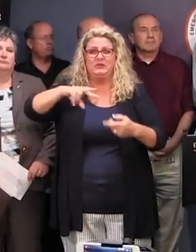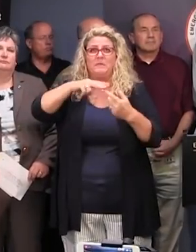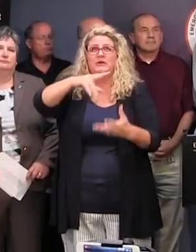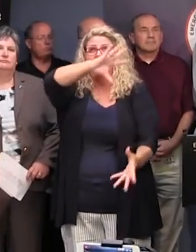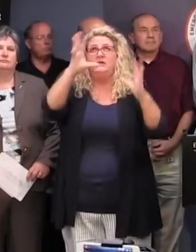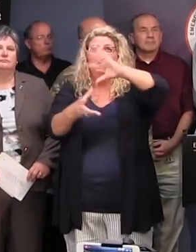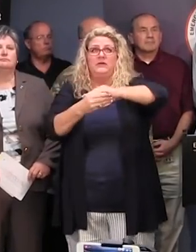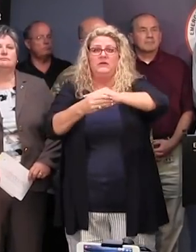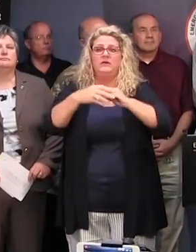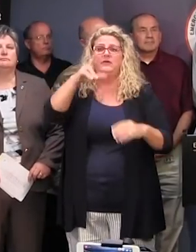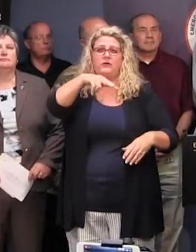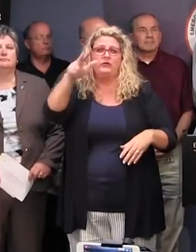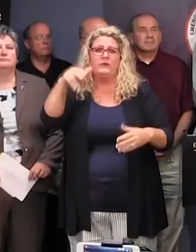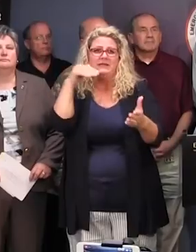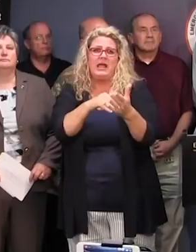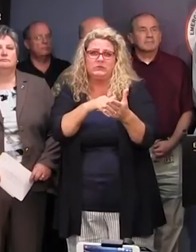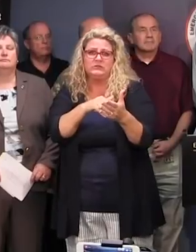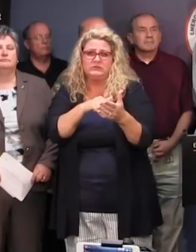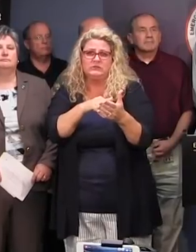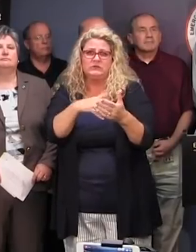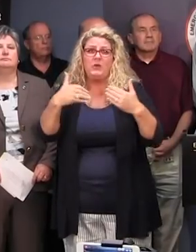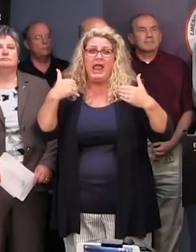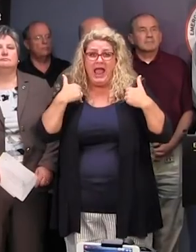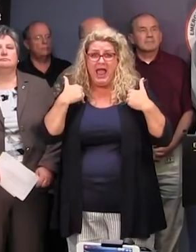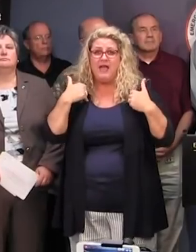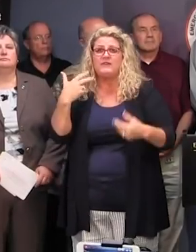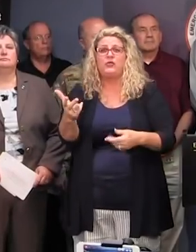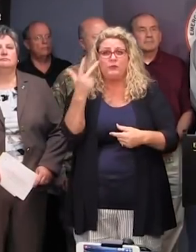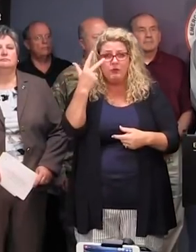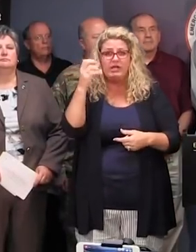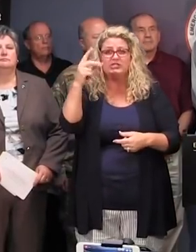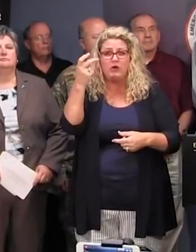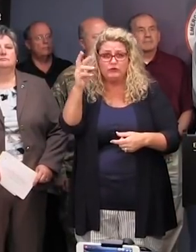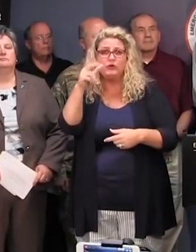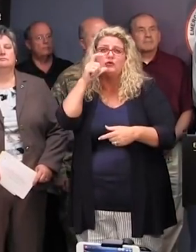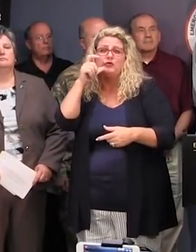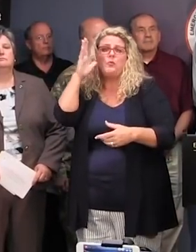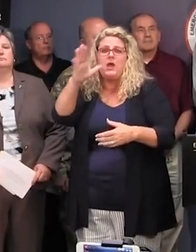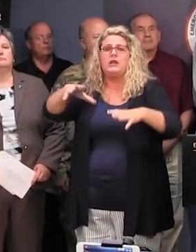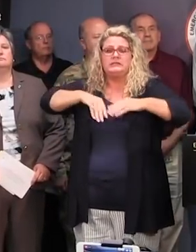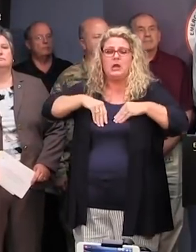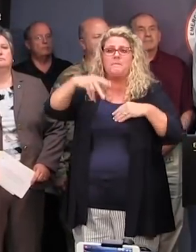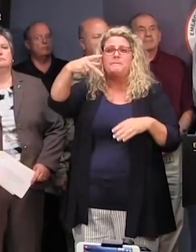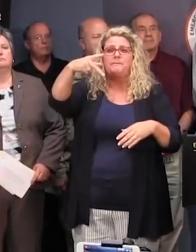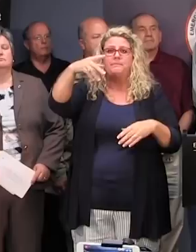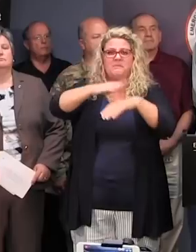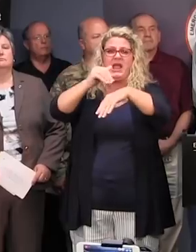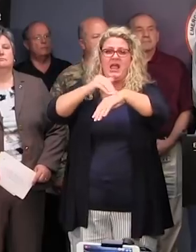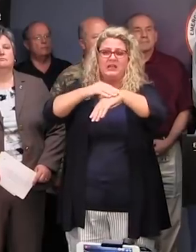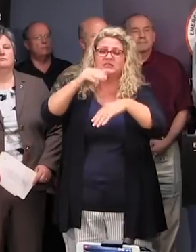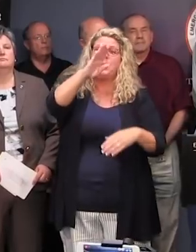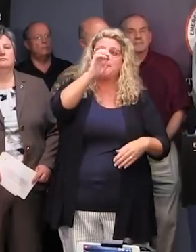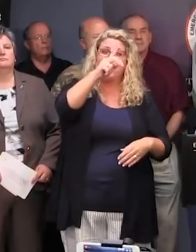33,000. We currently have three shelters that are accepting pets. Those are Cane Bay High School in